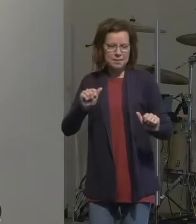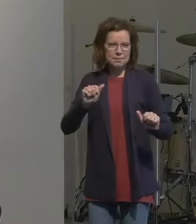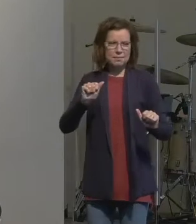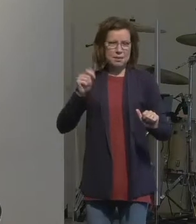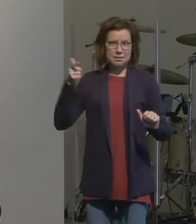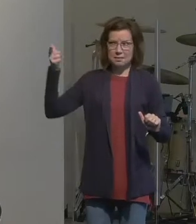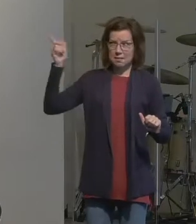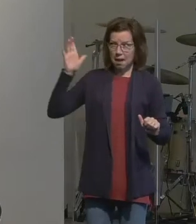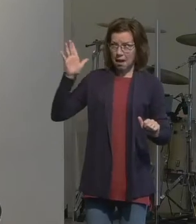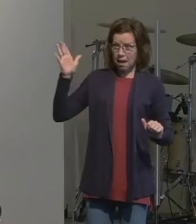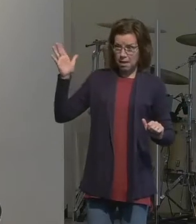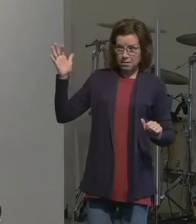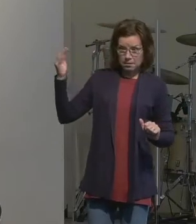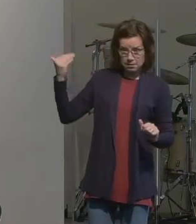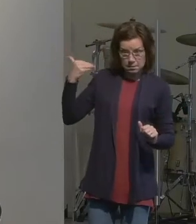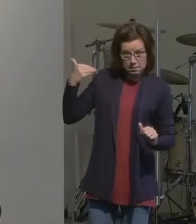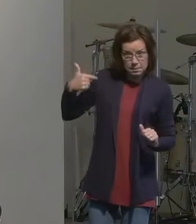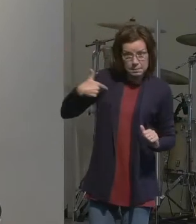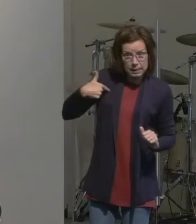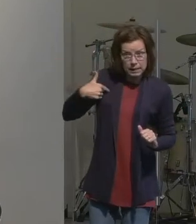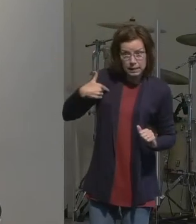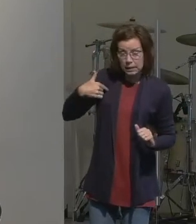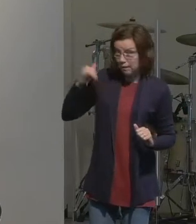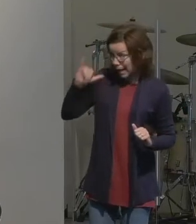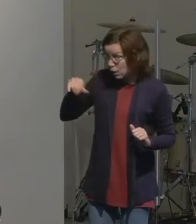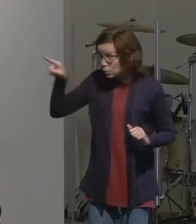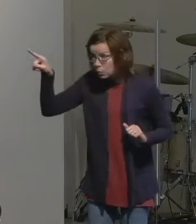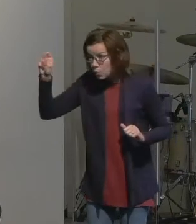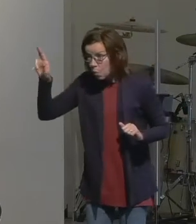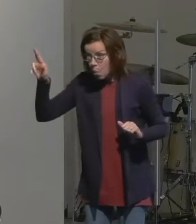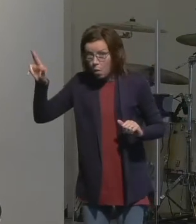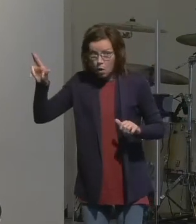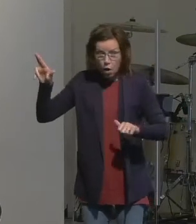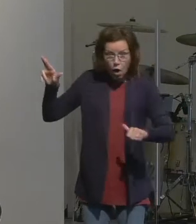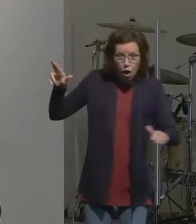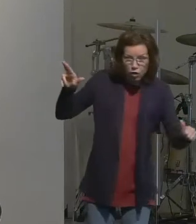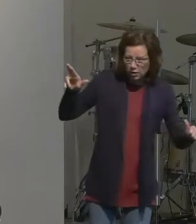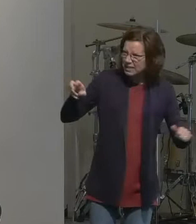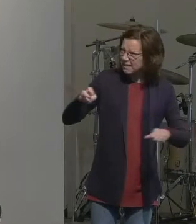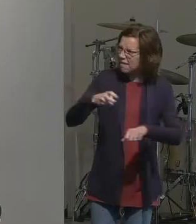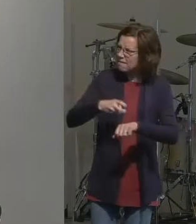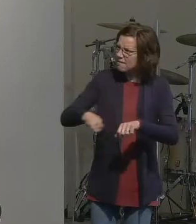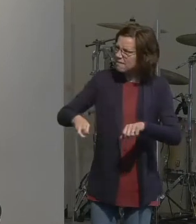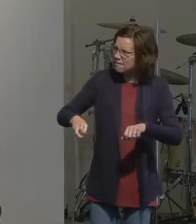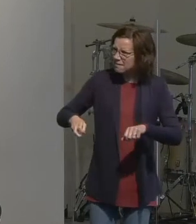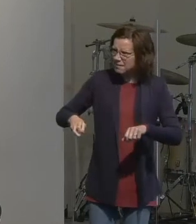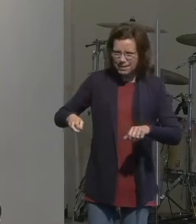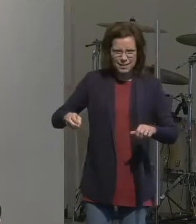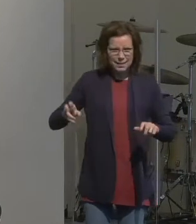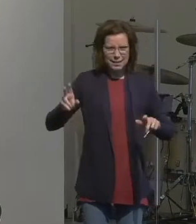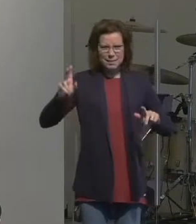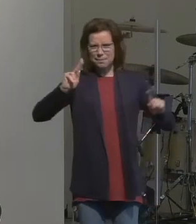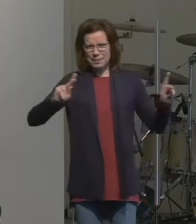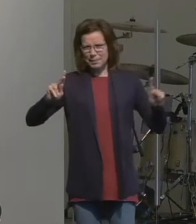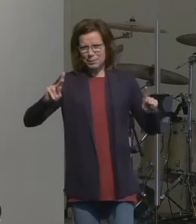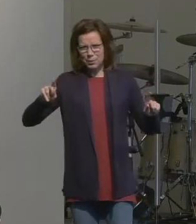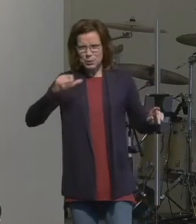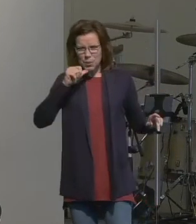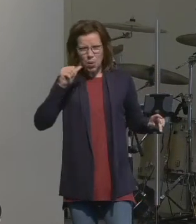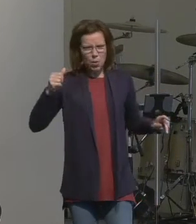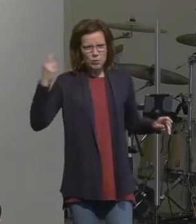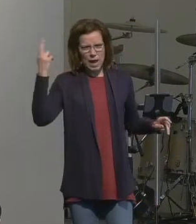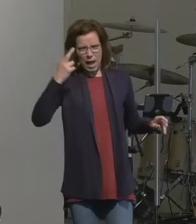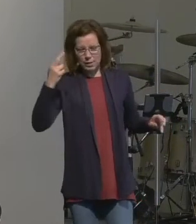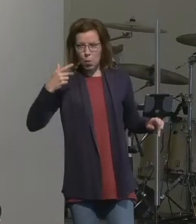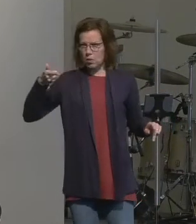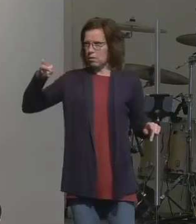is engaging you is a little more tricky because I don't know anyone that said, you know, you're still right in front of them like I would stand